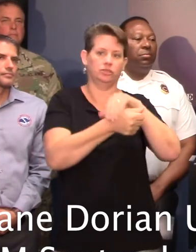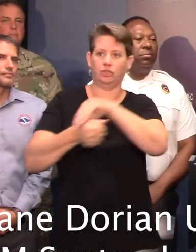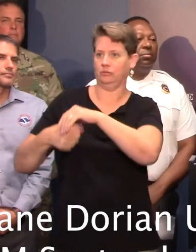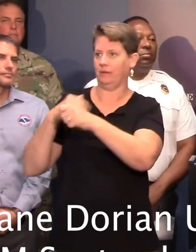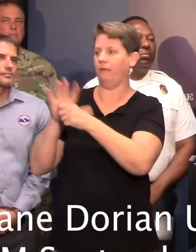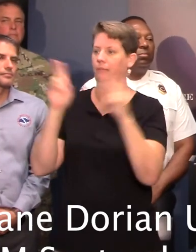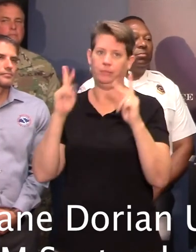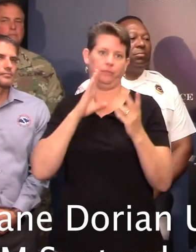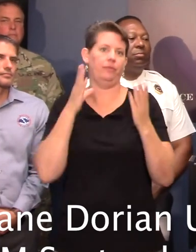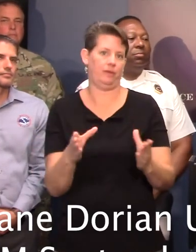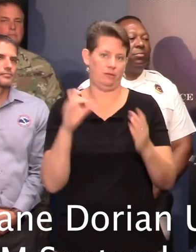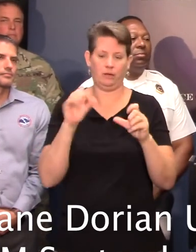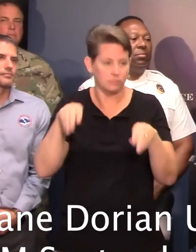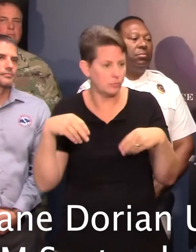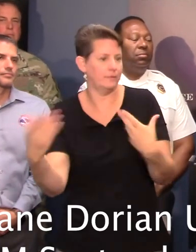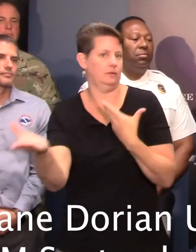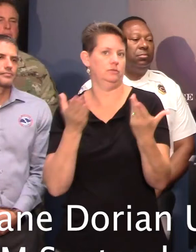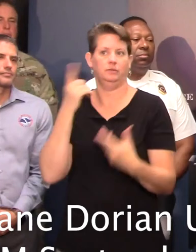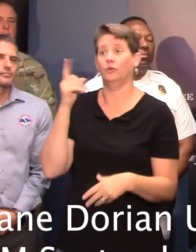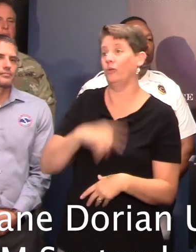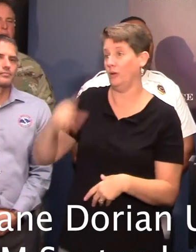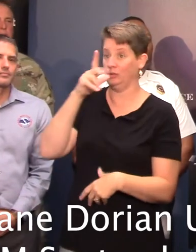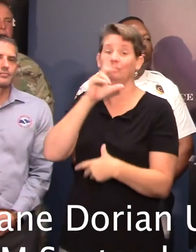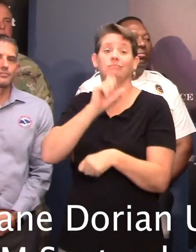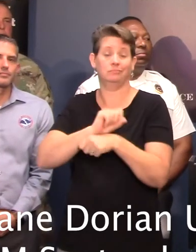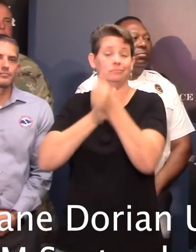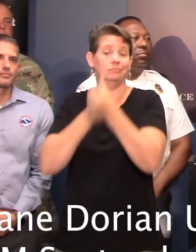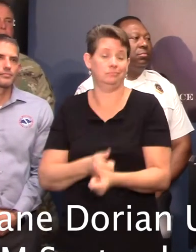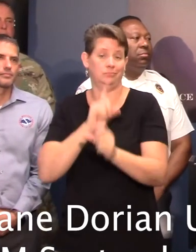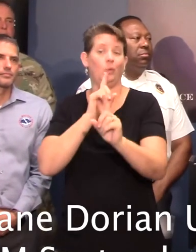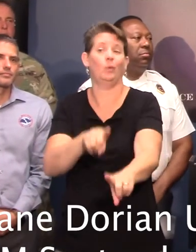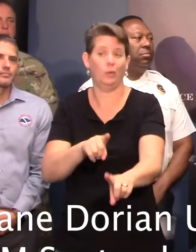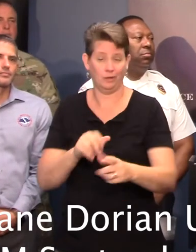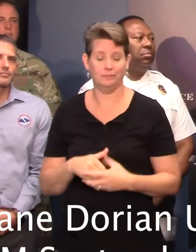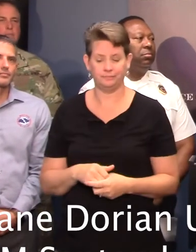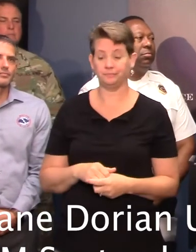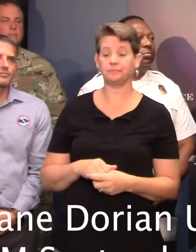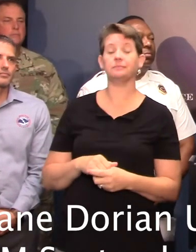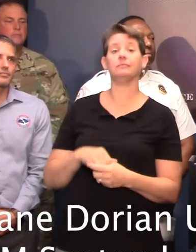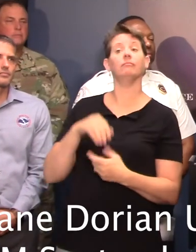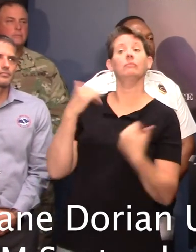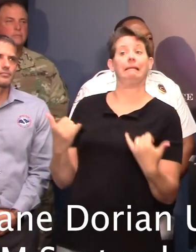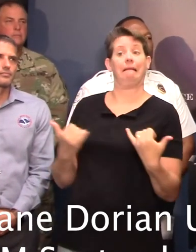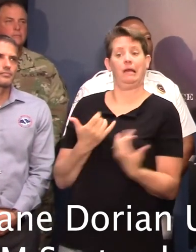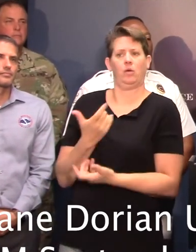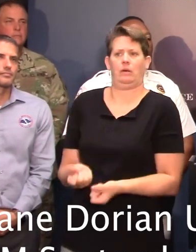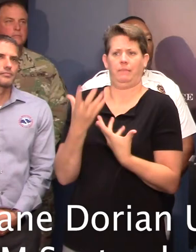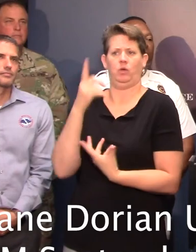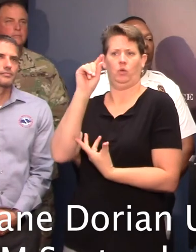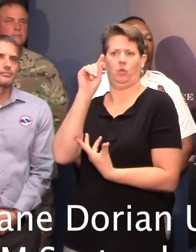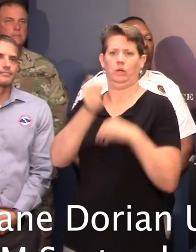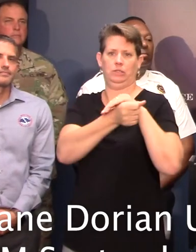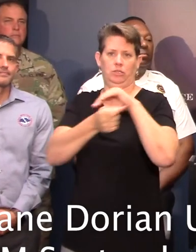and equipped to serve the citizens who have followed orders of evacuation. South Carolina currently has 20 shelters open across the